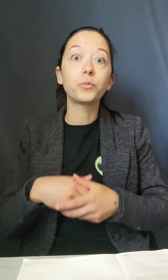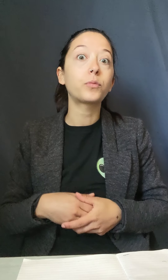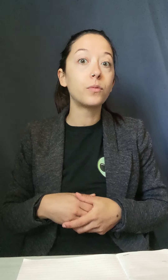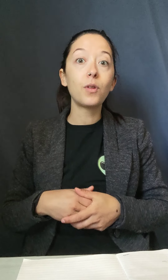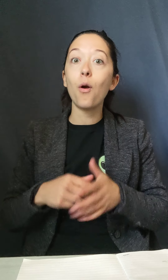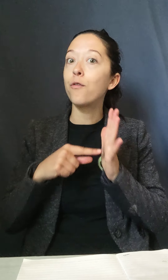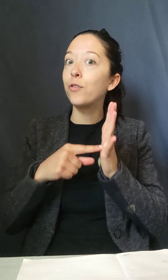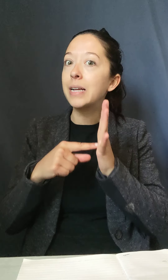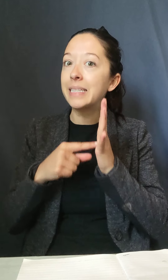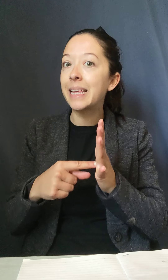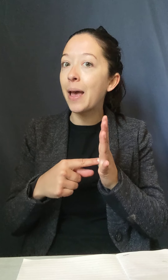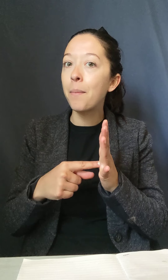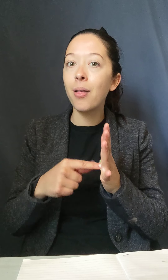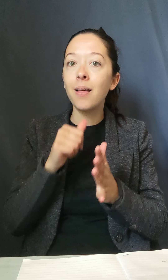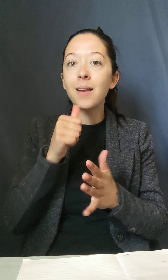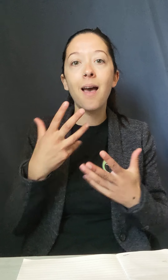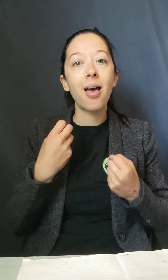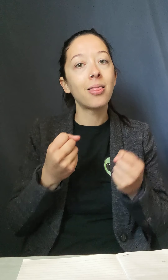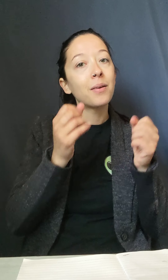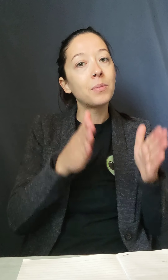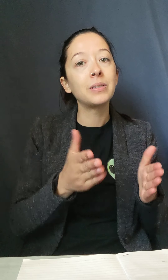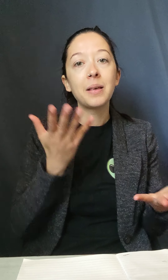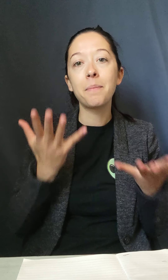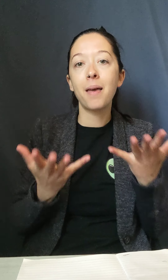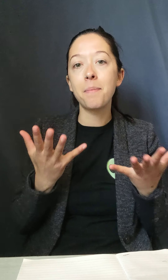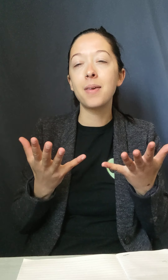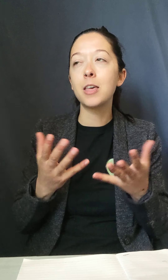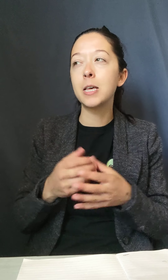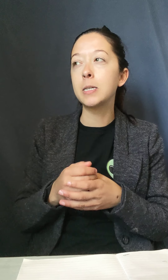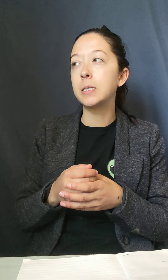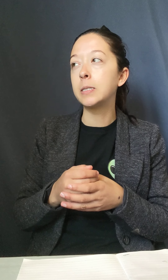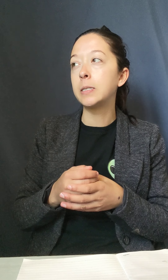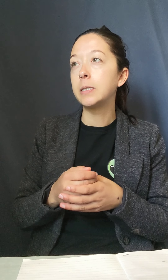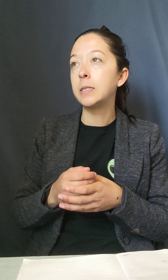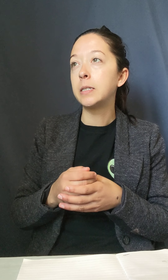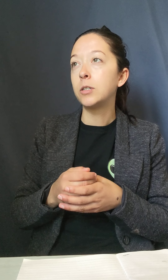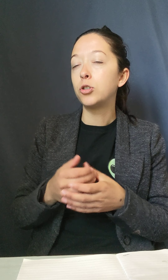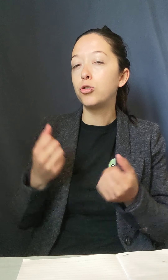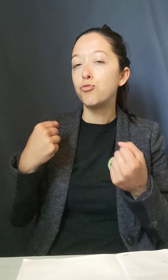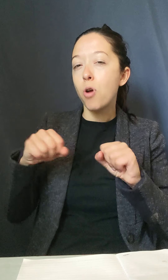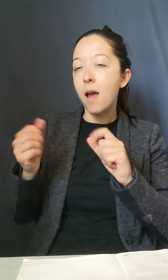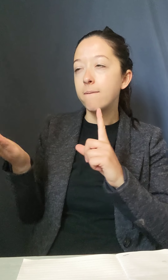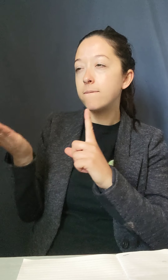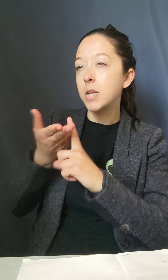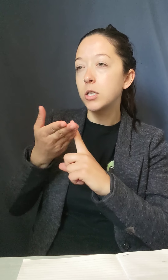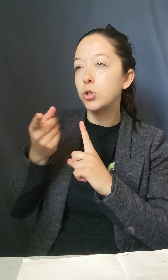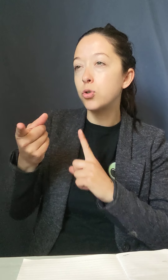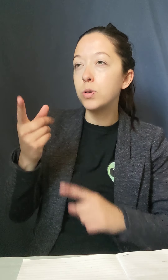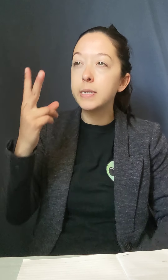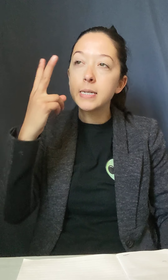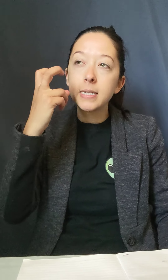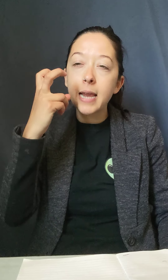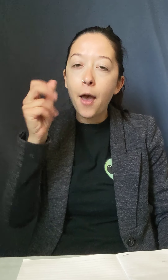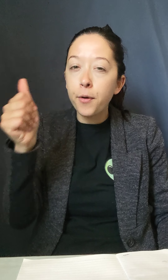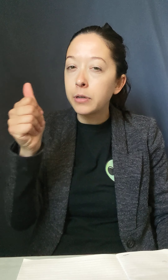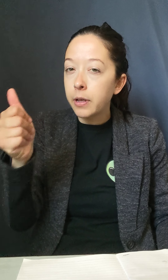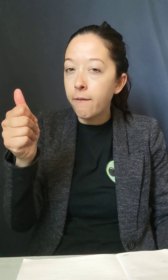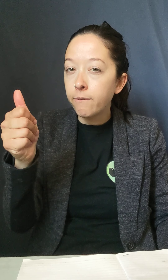yourself, for example. And, you know, maybe you tell them about a hope or dream you have for the future and they're like, well, you know, blah, blah, blah, blah, blah.